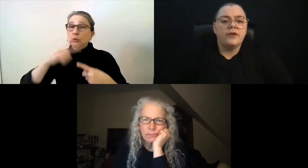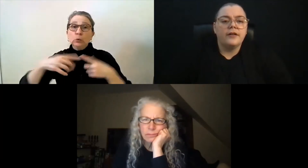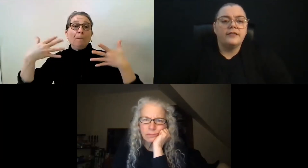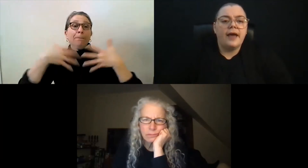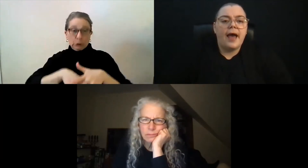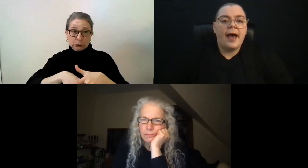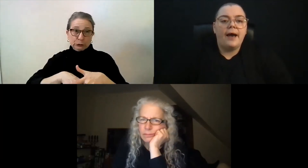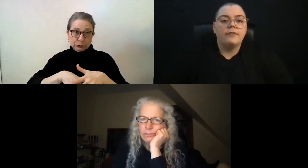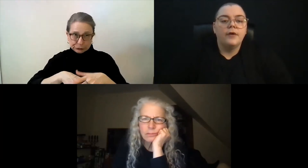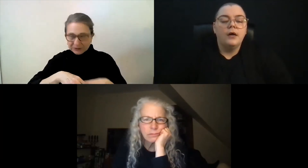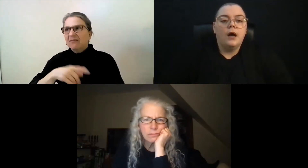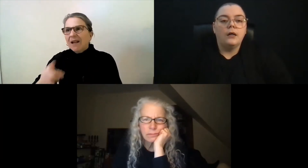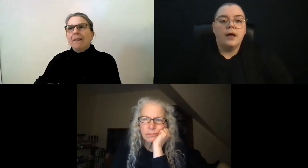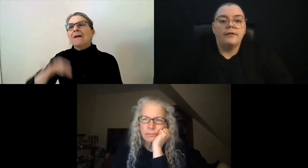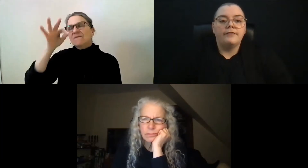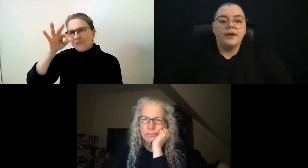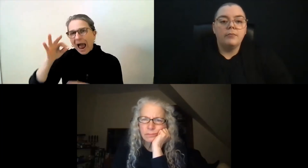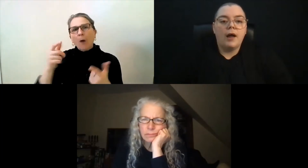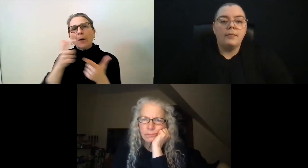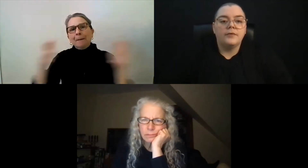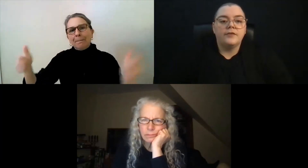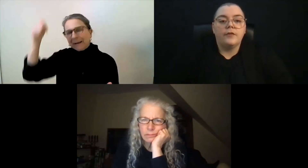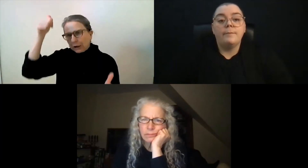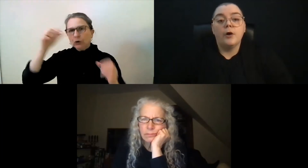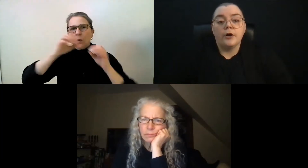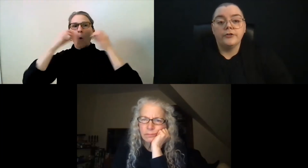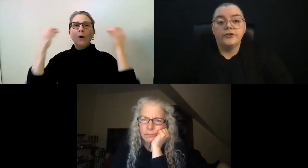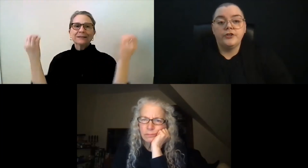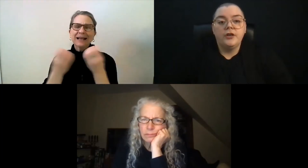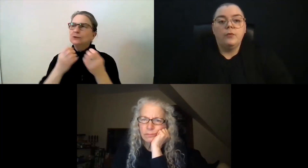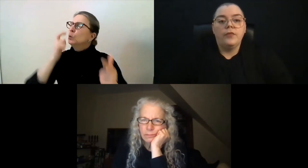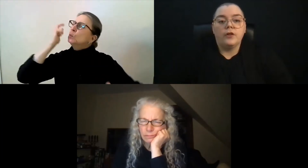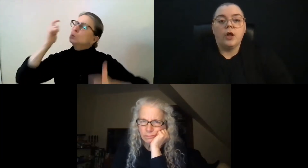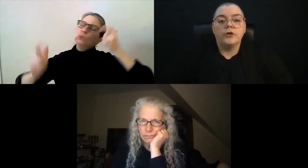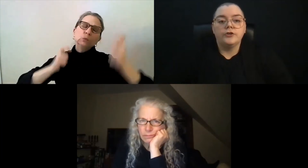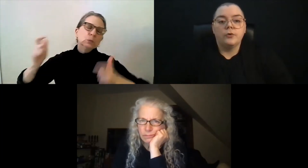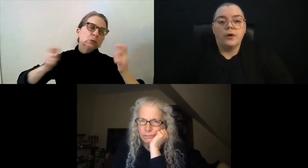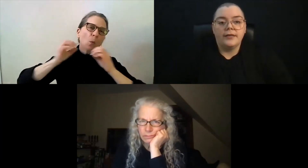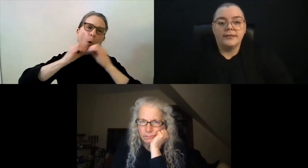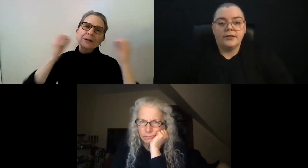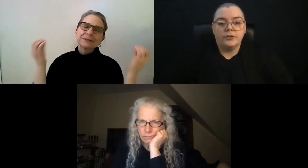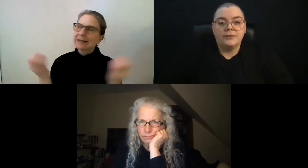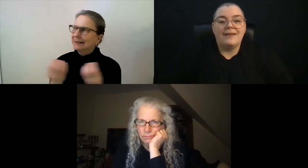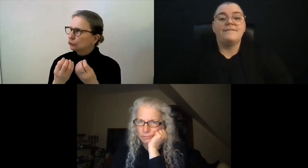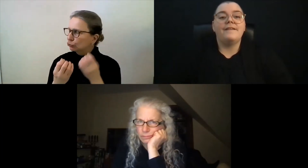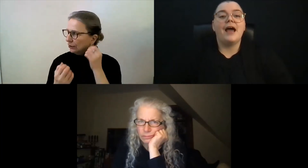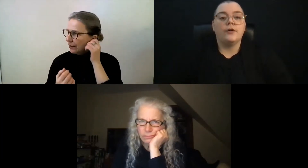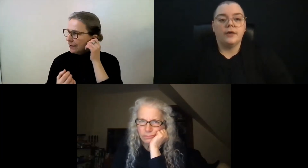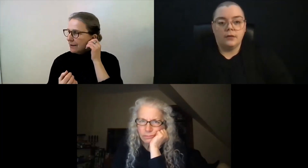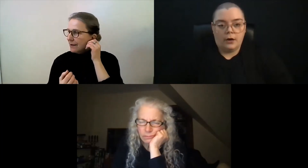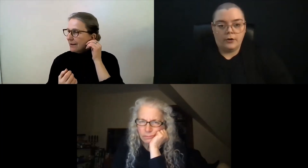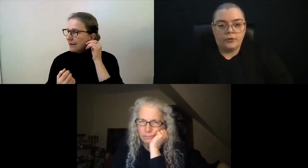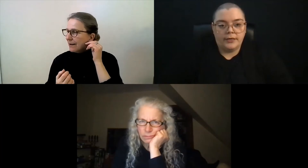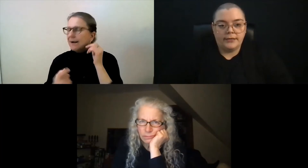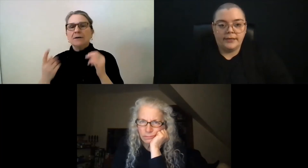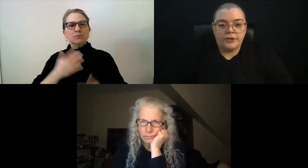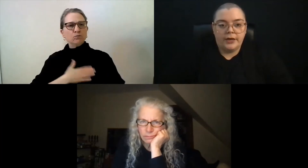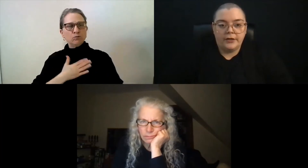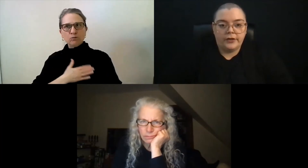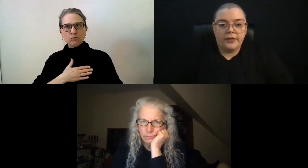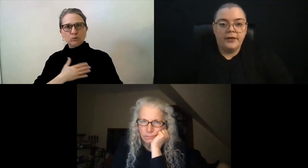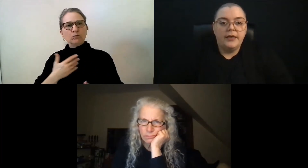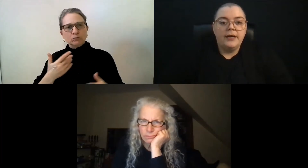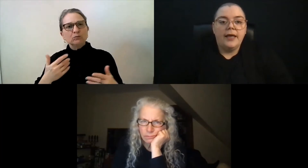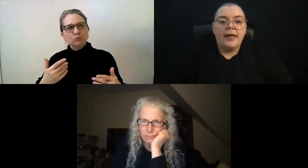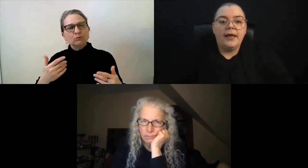they started to have a lot of funding problems. And so they merged with a larger organization. It was a very large organization,